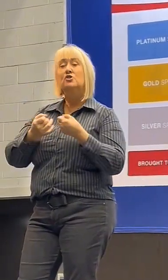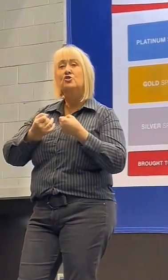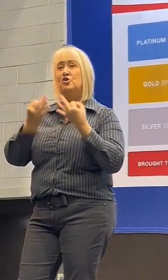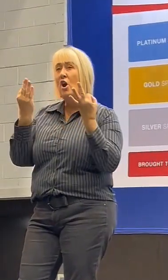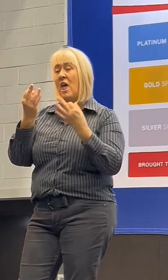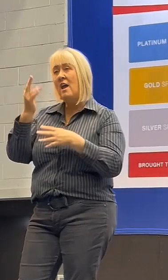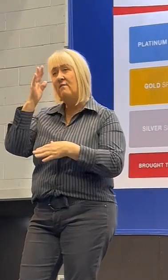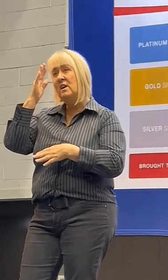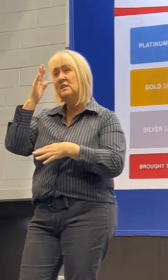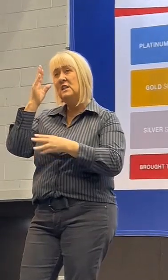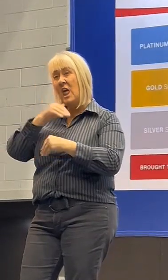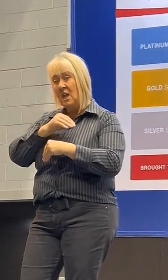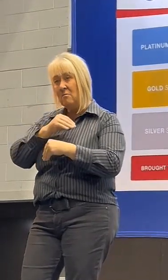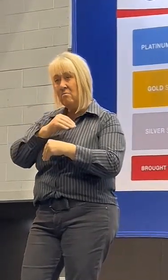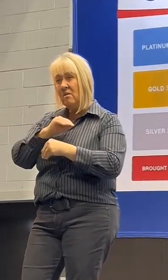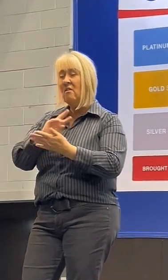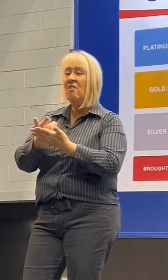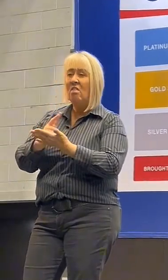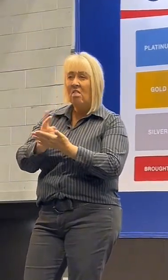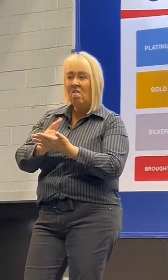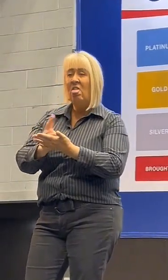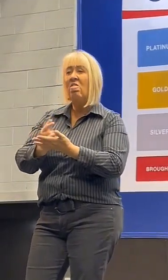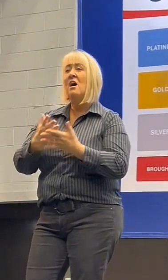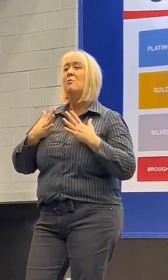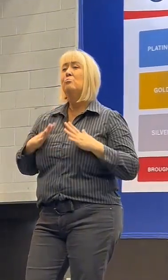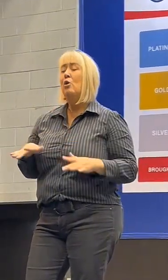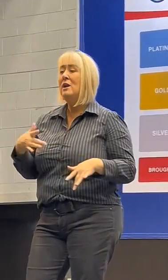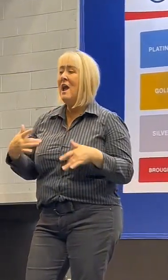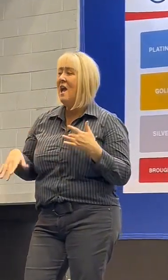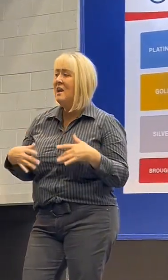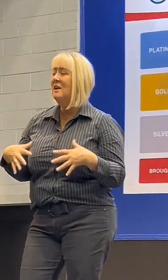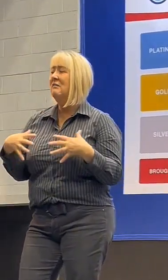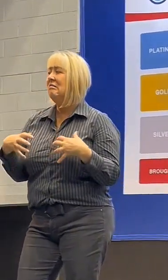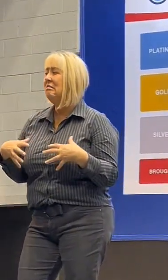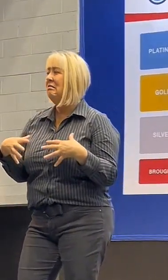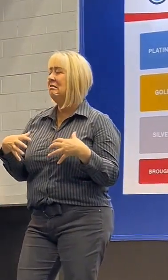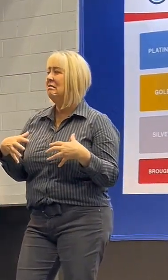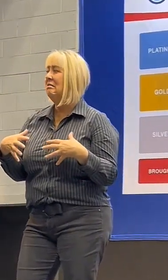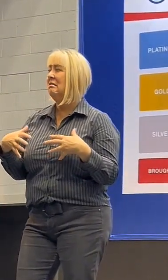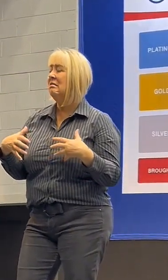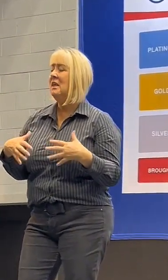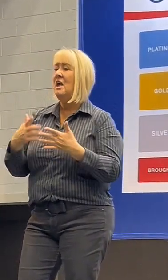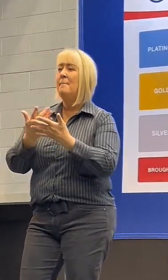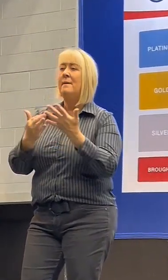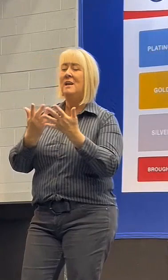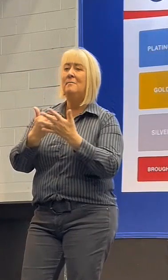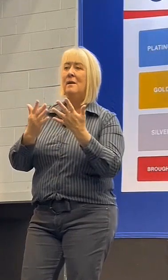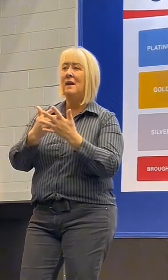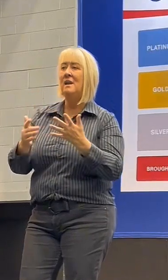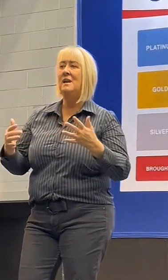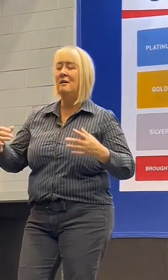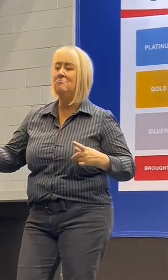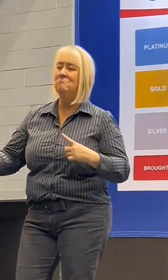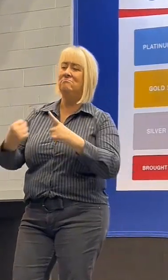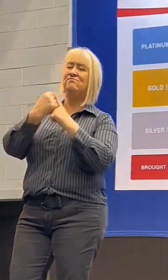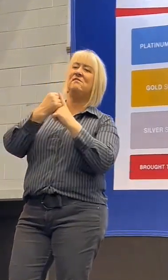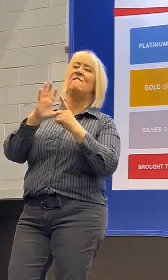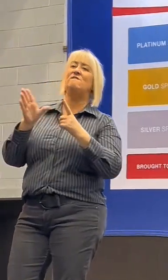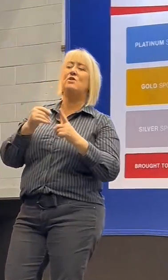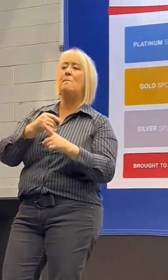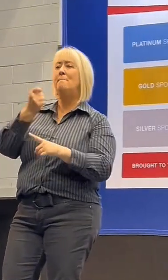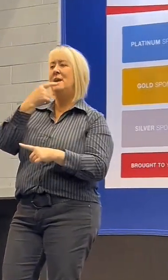the night sweats, the body aches, horrendous reactions to all kinds of medications, body pain.